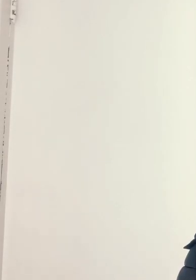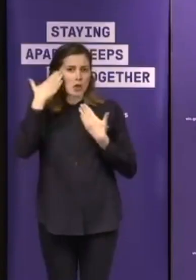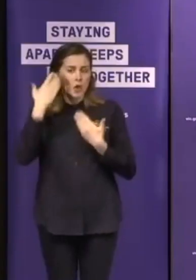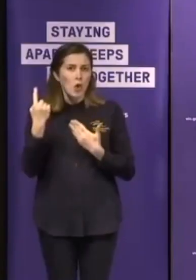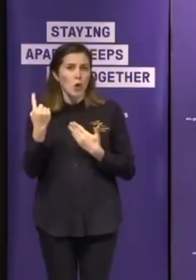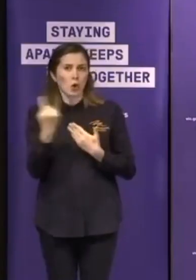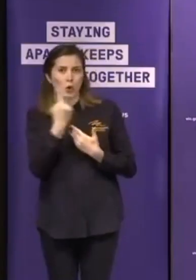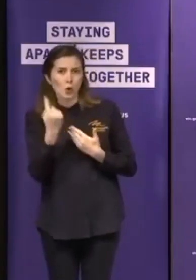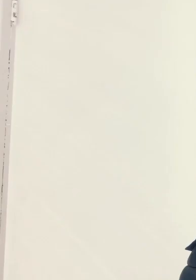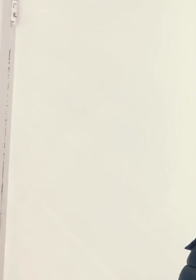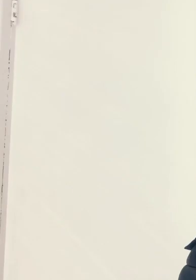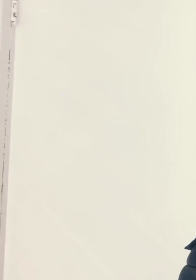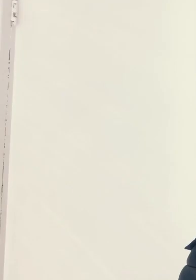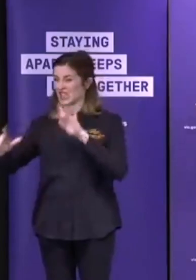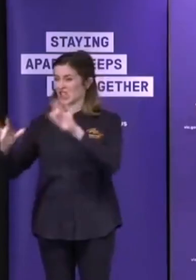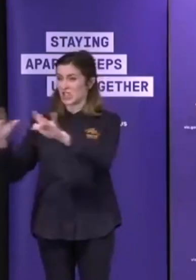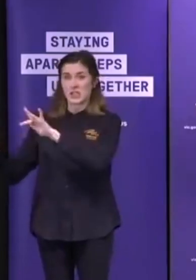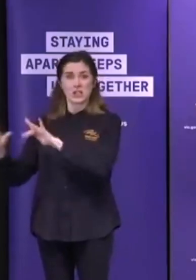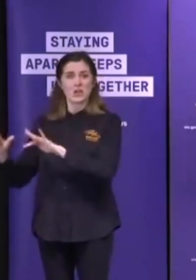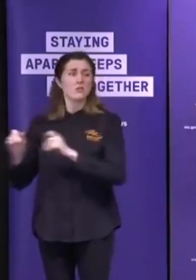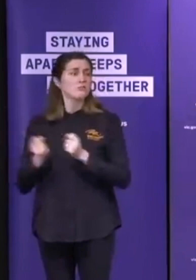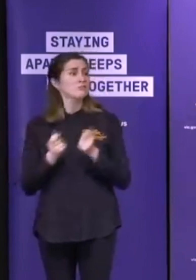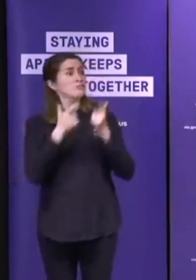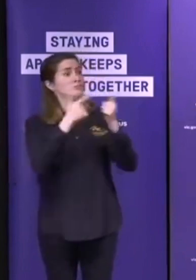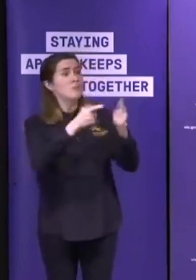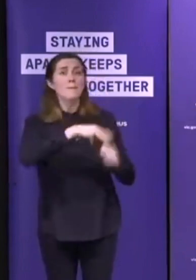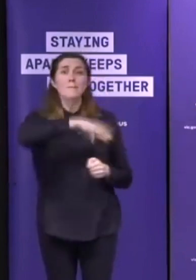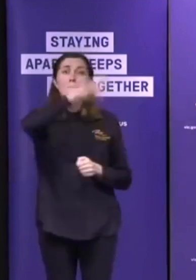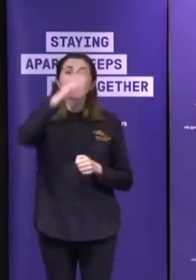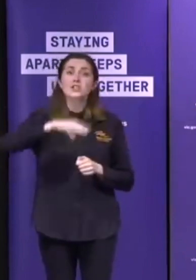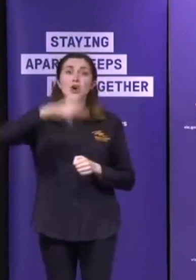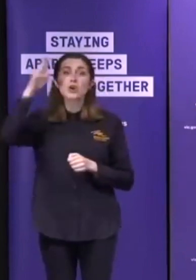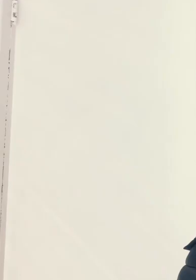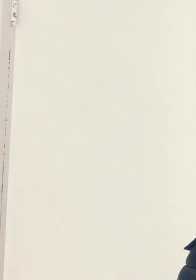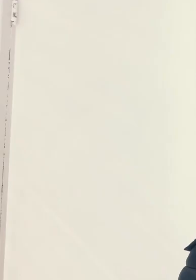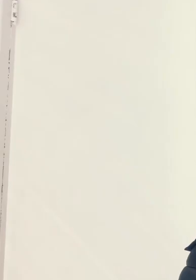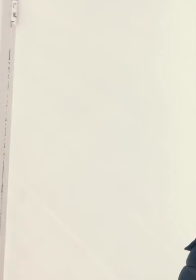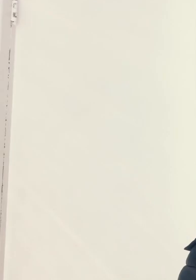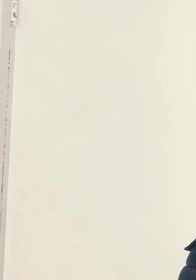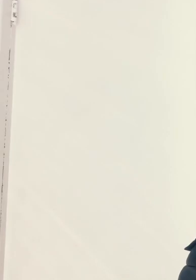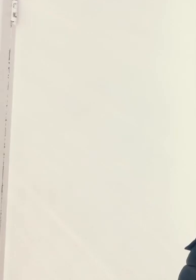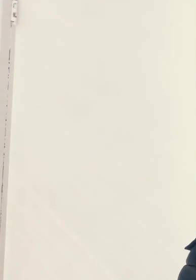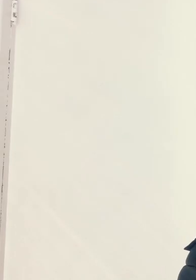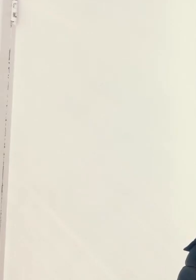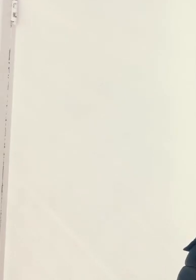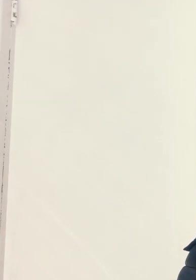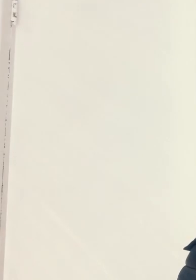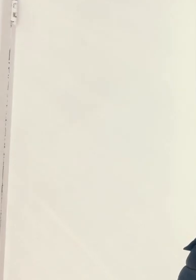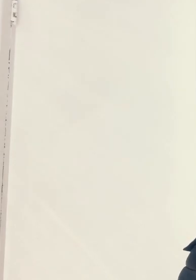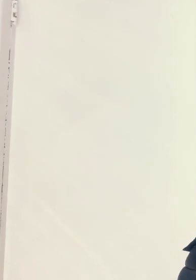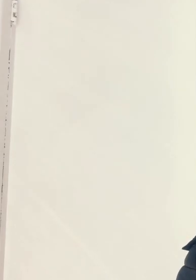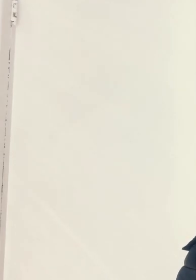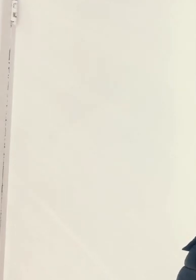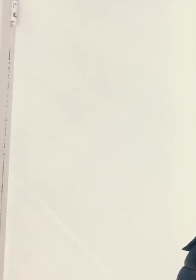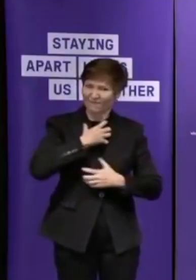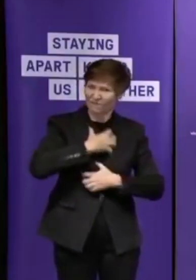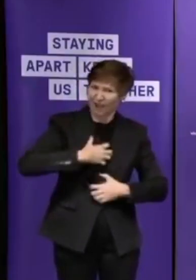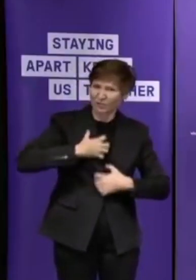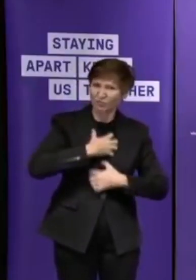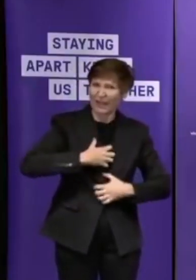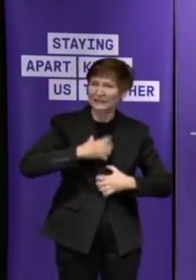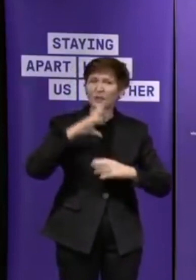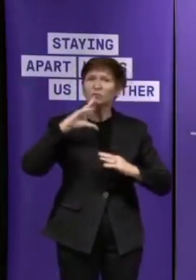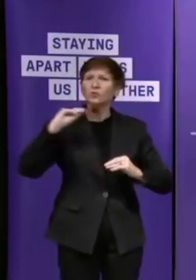place? Uh, yes. And where's that? In a Macca's car park in the deep outer suburbs. Dr Sutton, you've been quiet. Anything else you want to add?